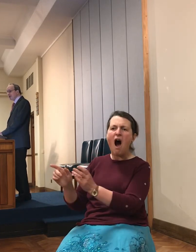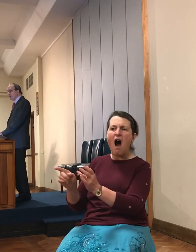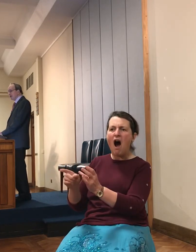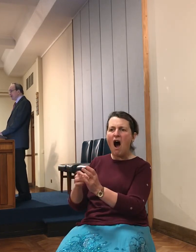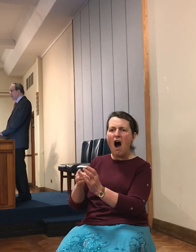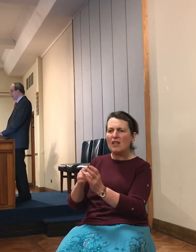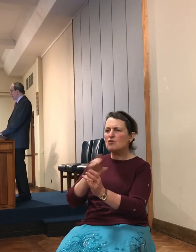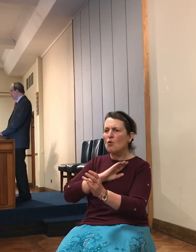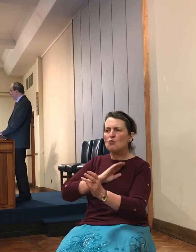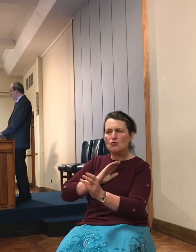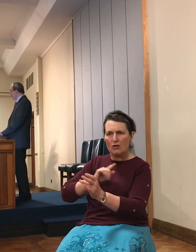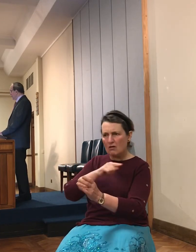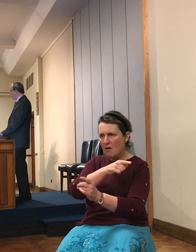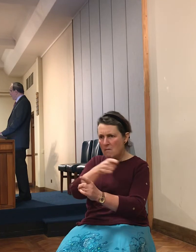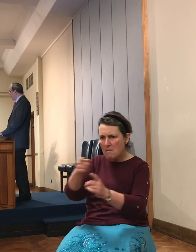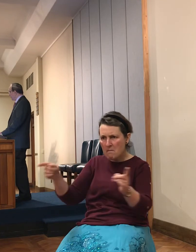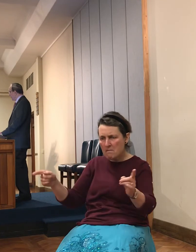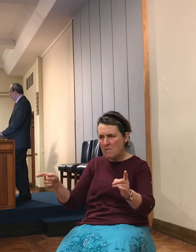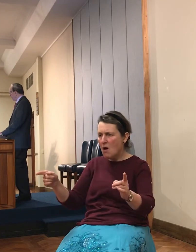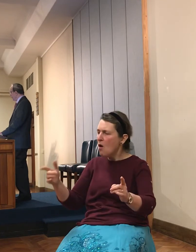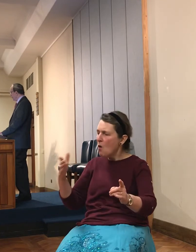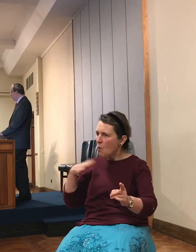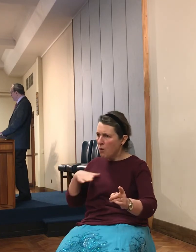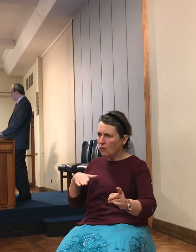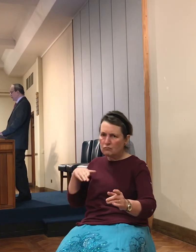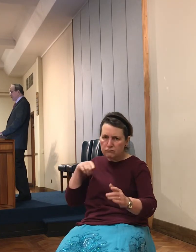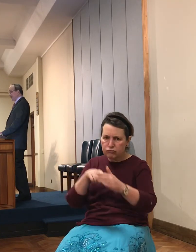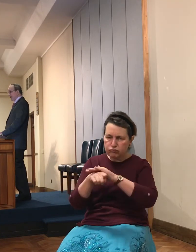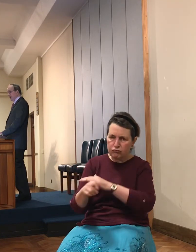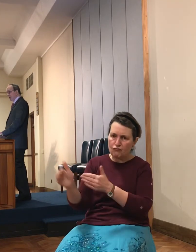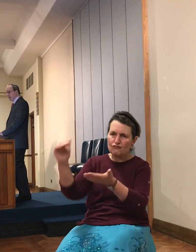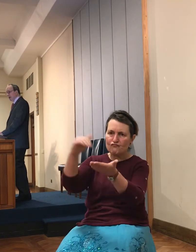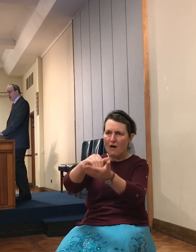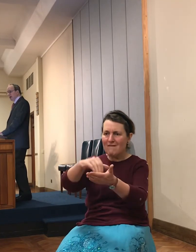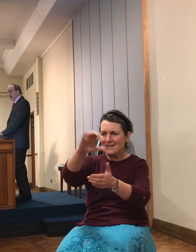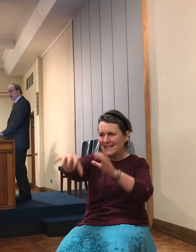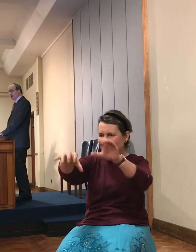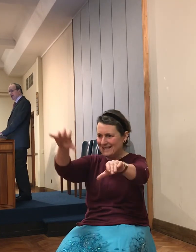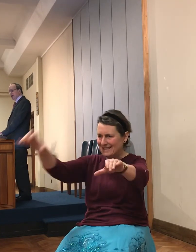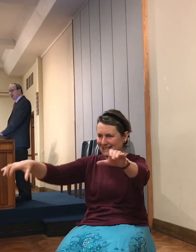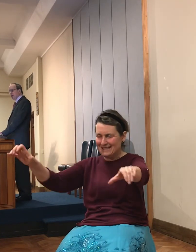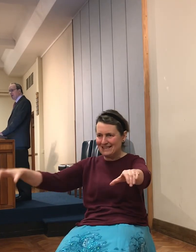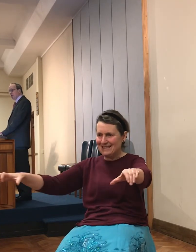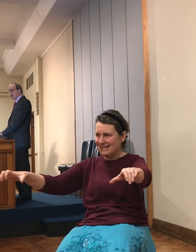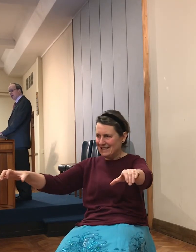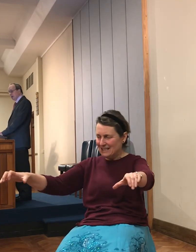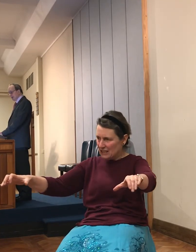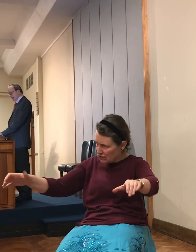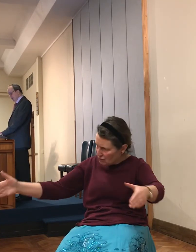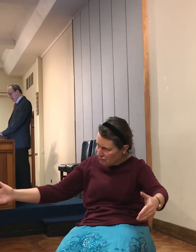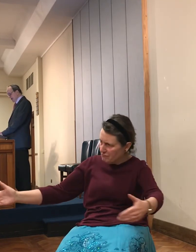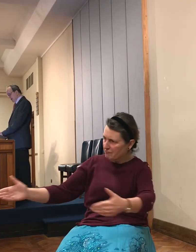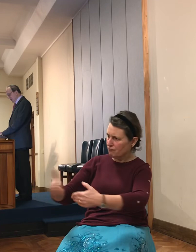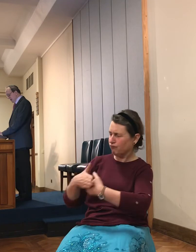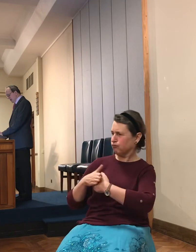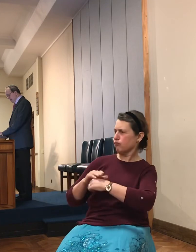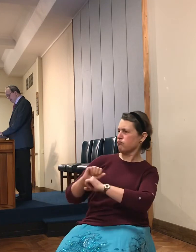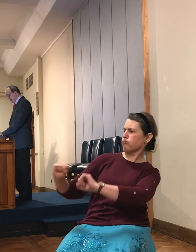back to their cities to barricade them and re-fortify them against any problem ones.